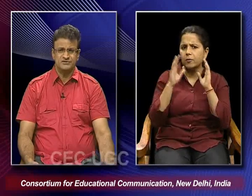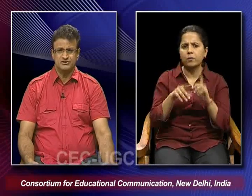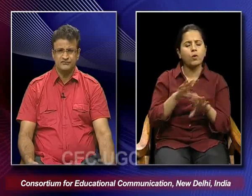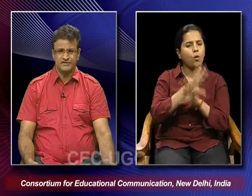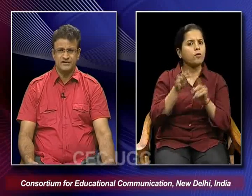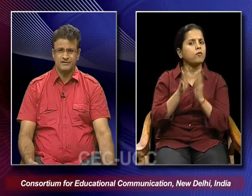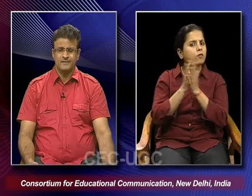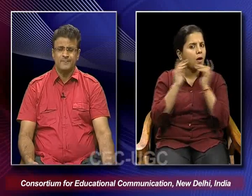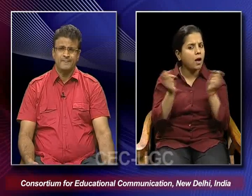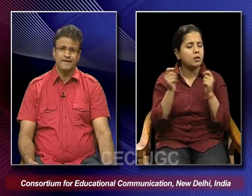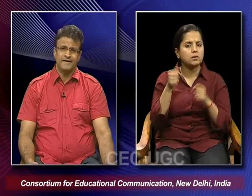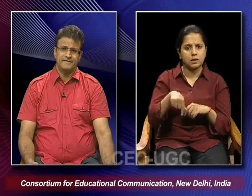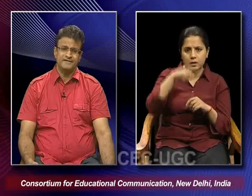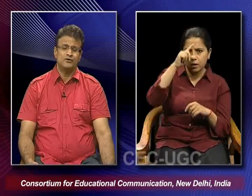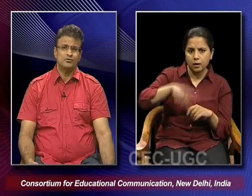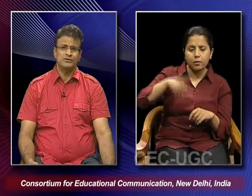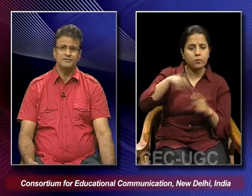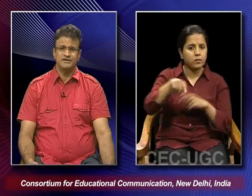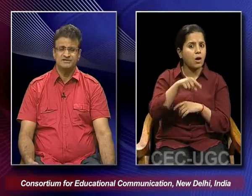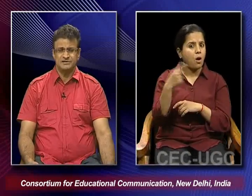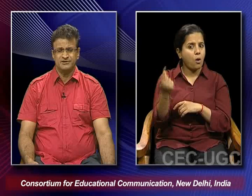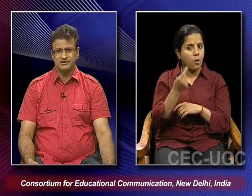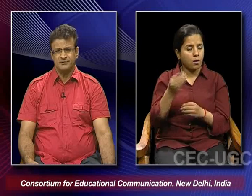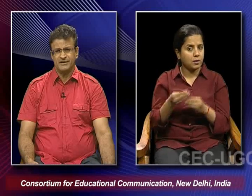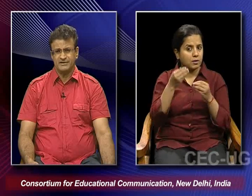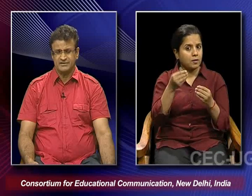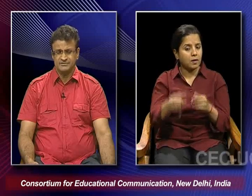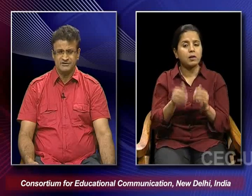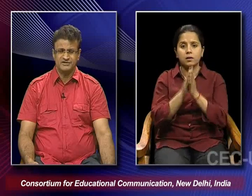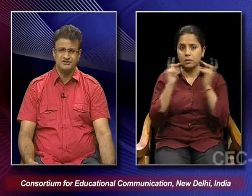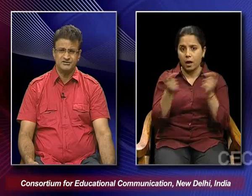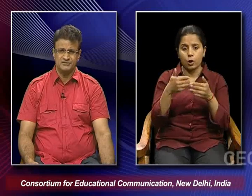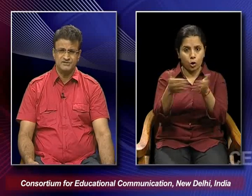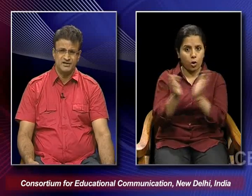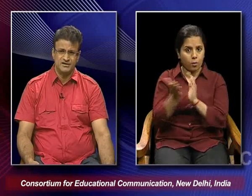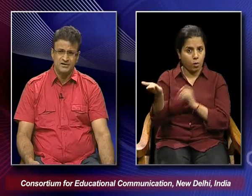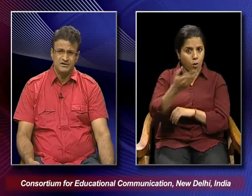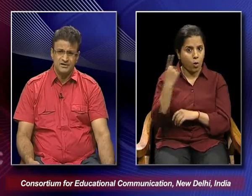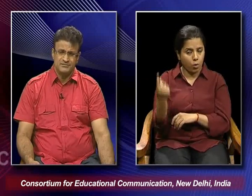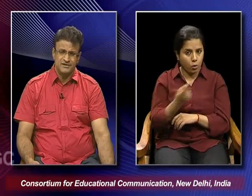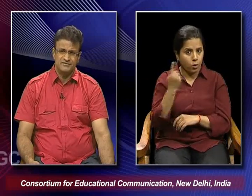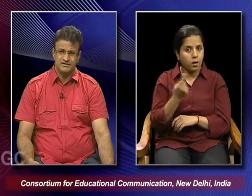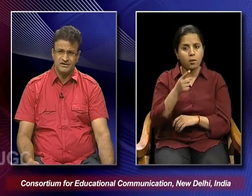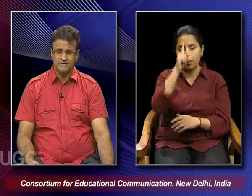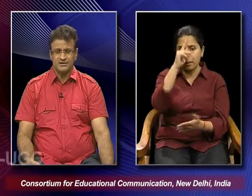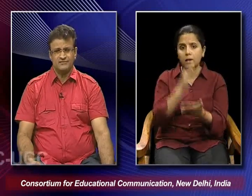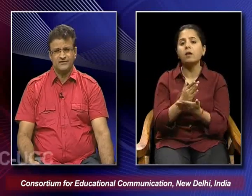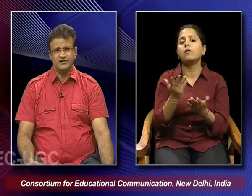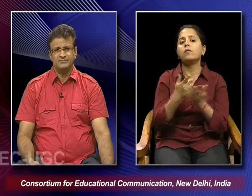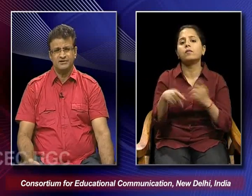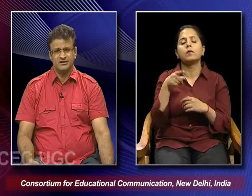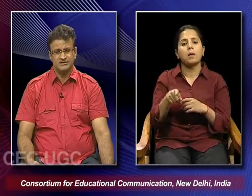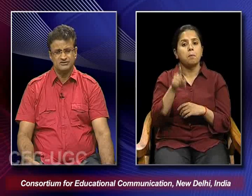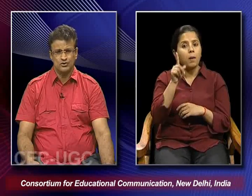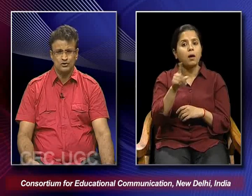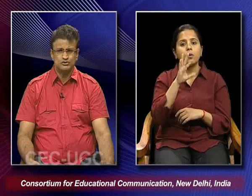festivals of India and they are not only being celebrated by the communities which are believe in that particular faith,